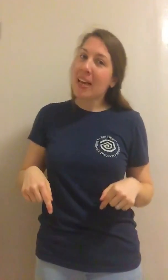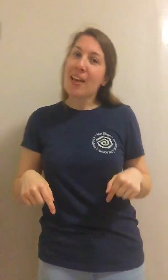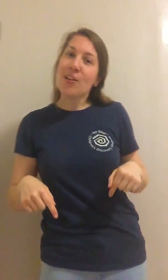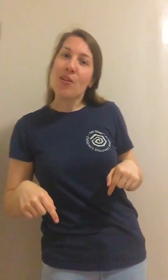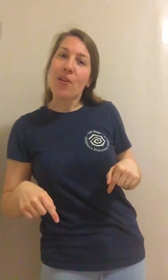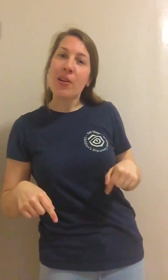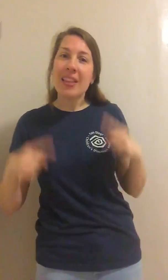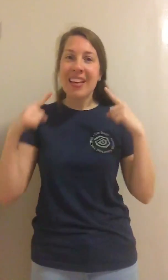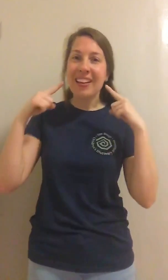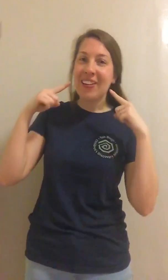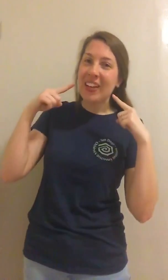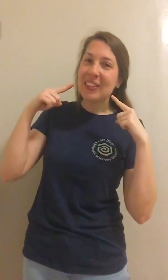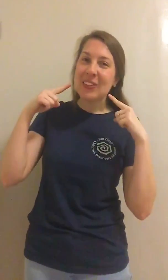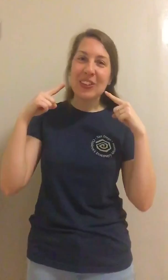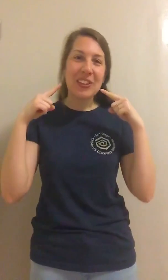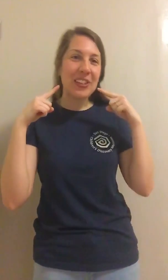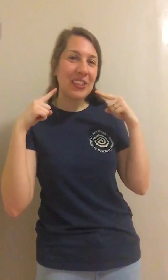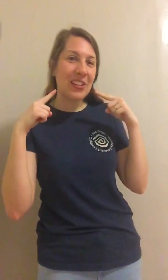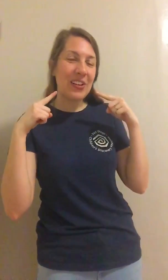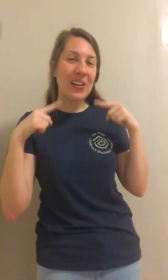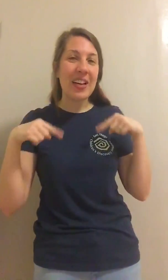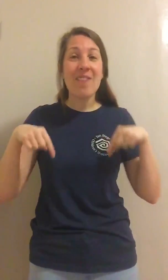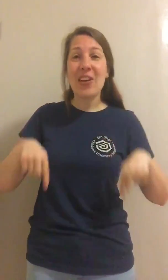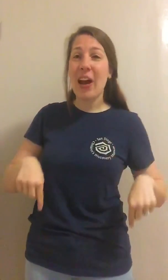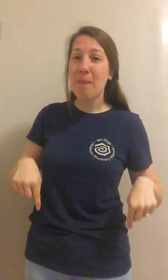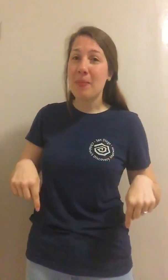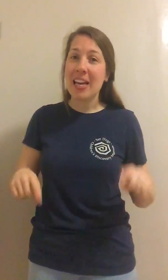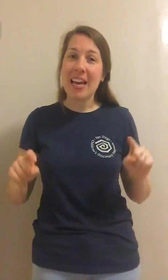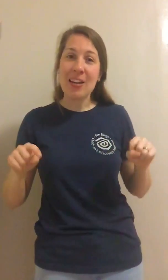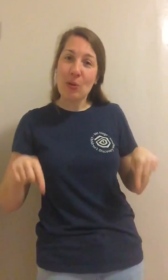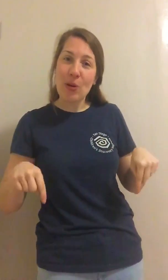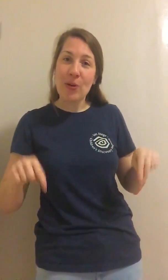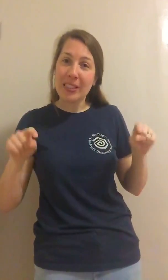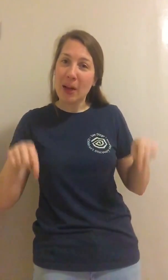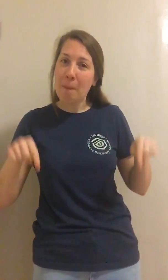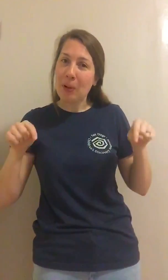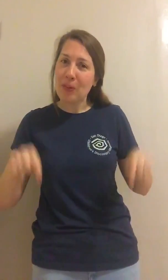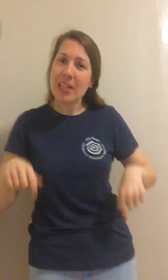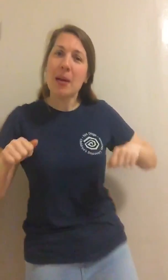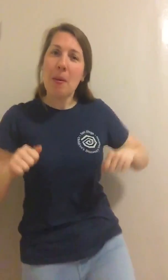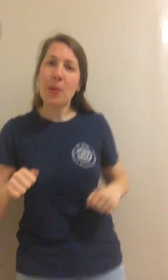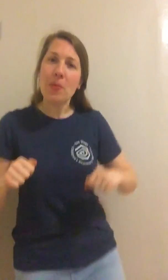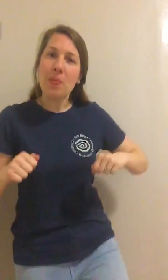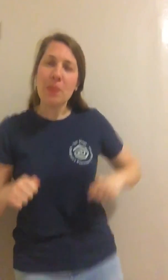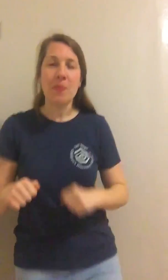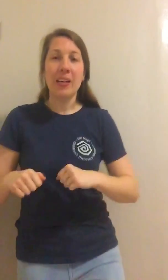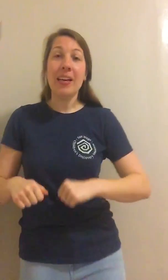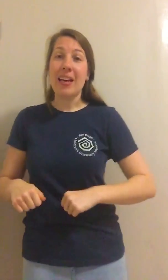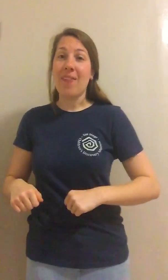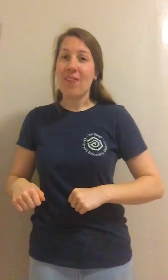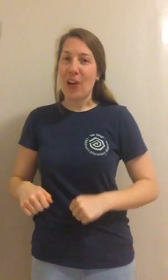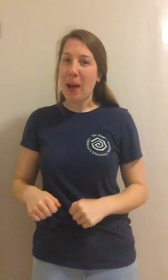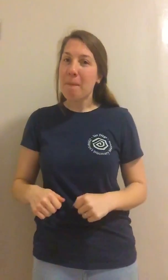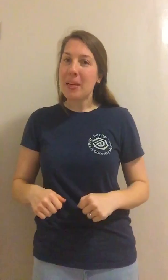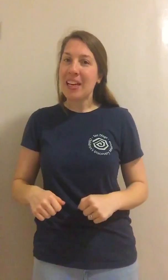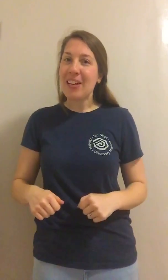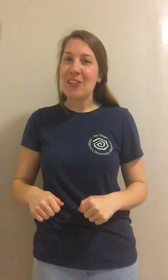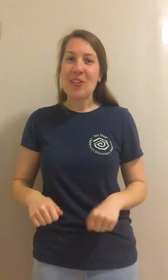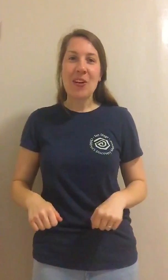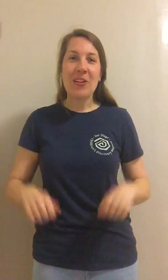and you know it, then your face will surely show it. If you're happy and you know it, stomp your feet, boom, boom. If you're happy and you know